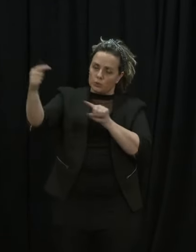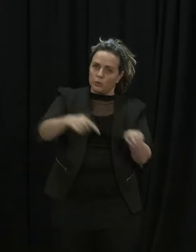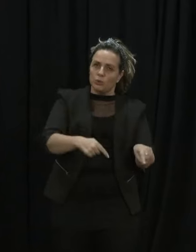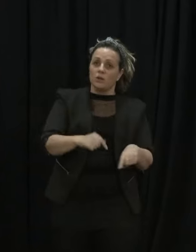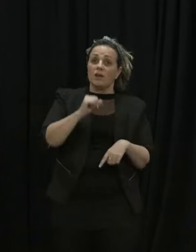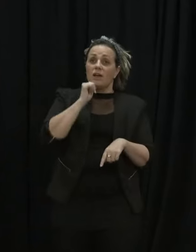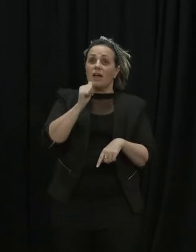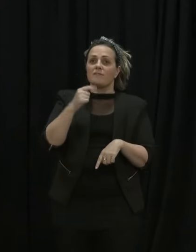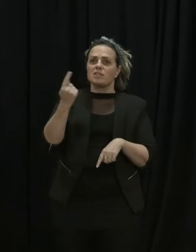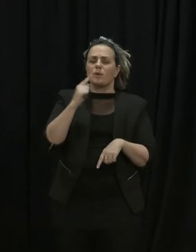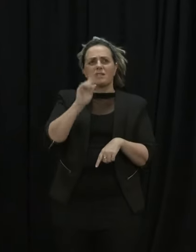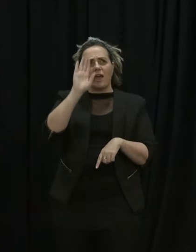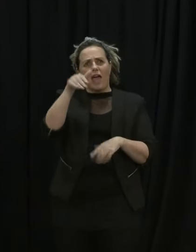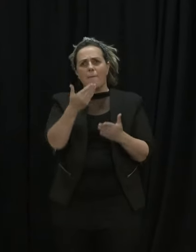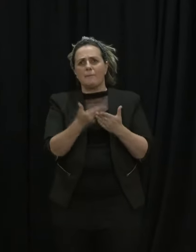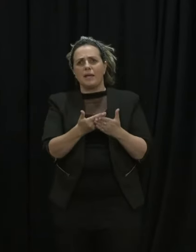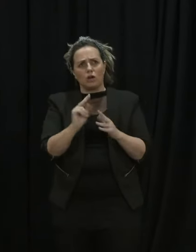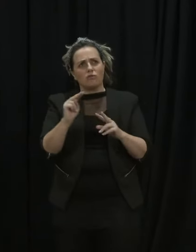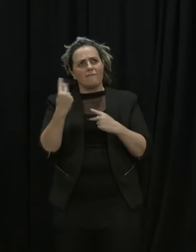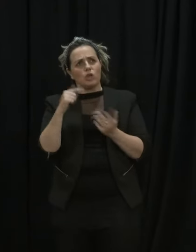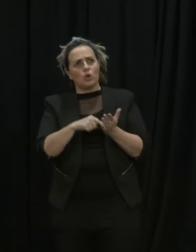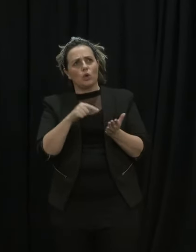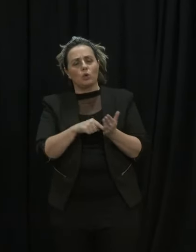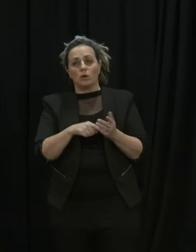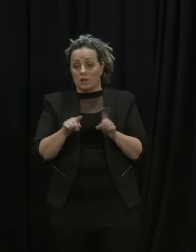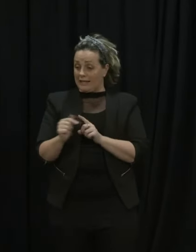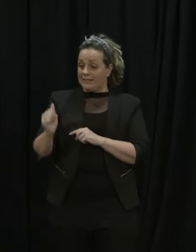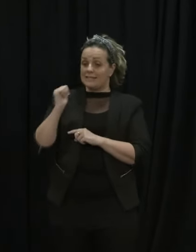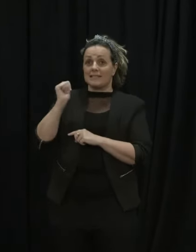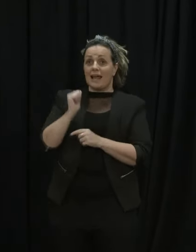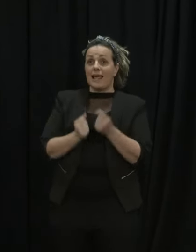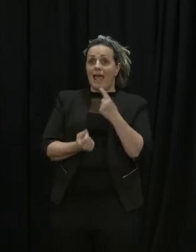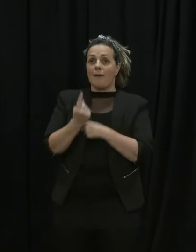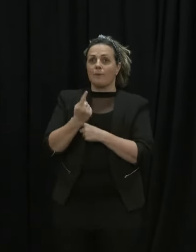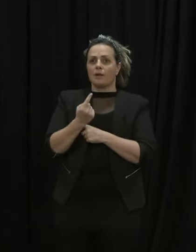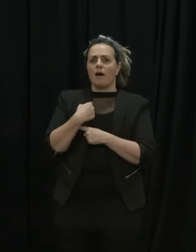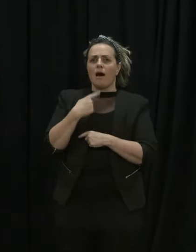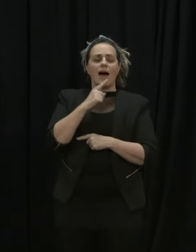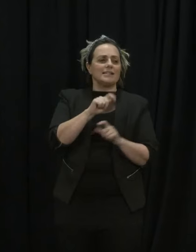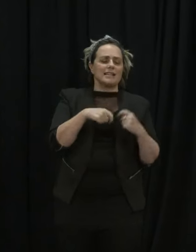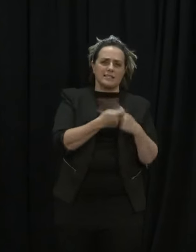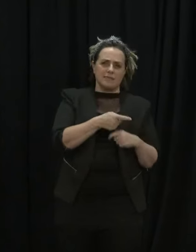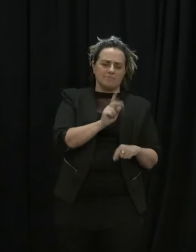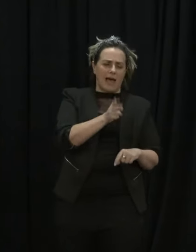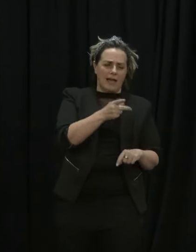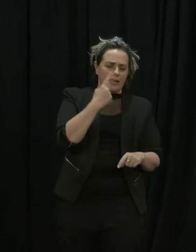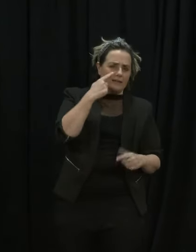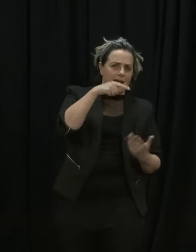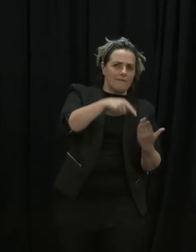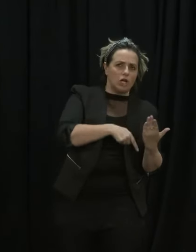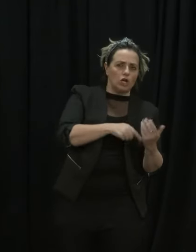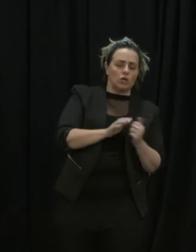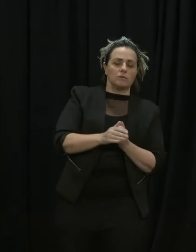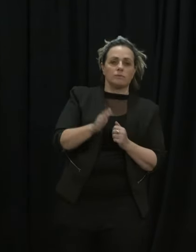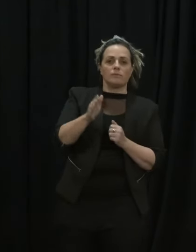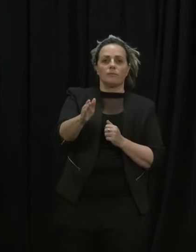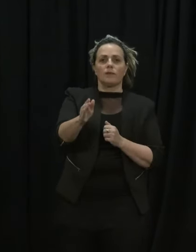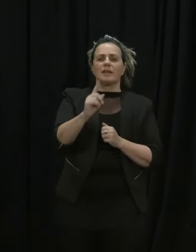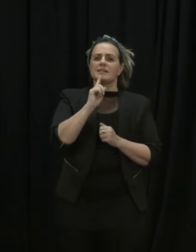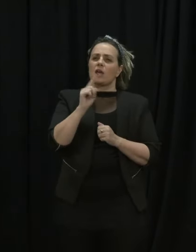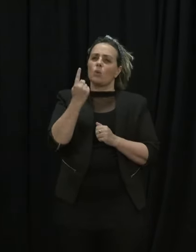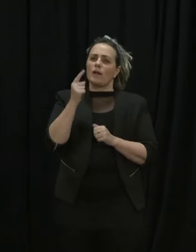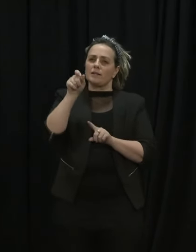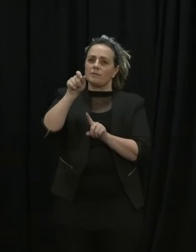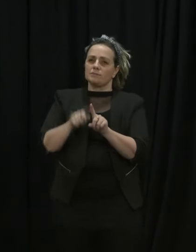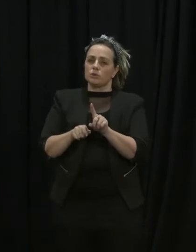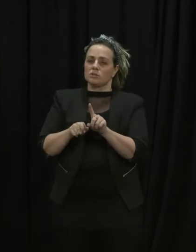ask for a review of it and I think there was a request yesterday of that then I ask the team to go back can have another look at it in this case it's an auntie so have